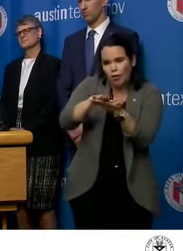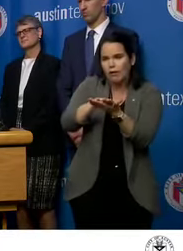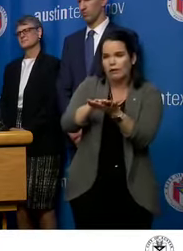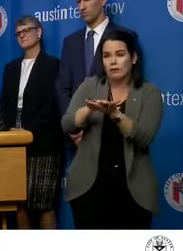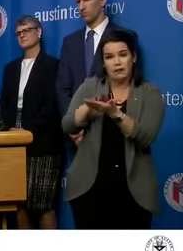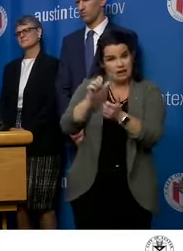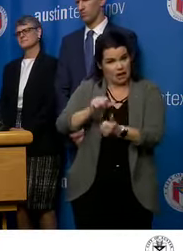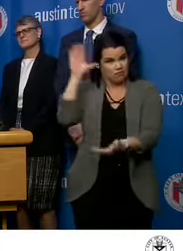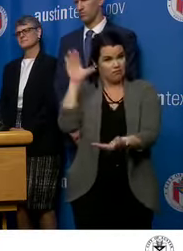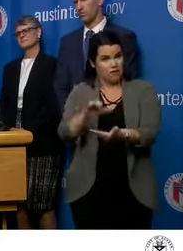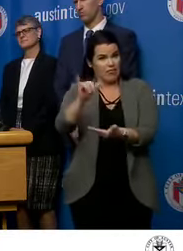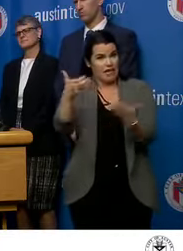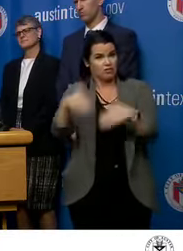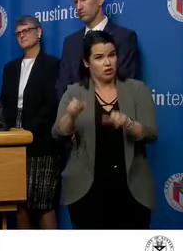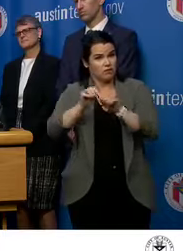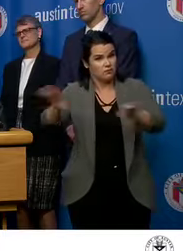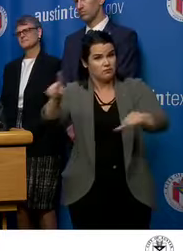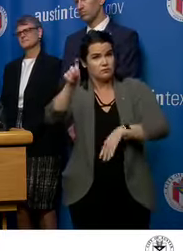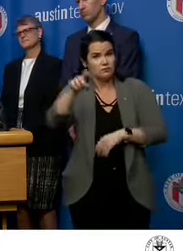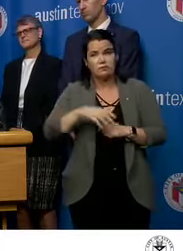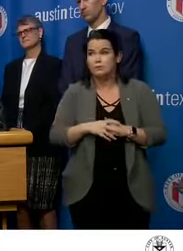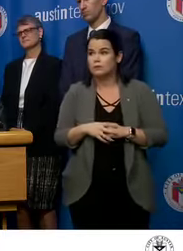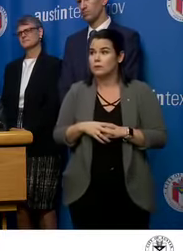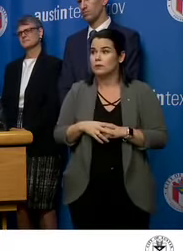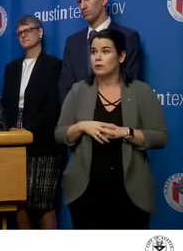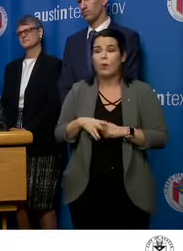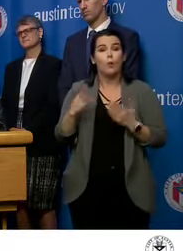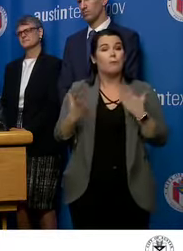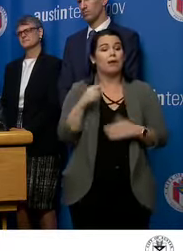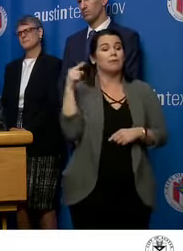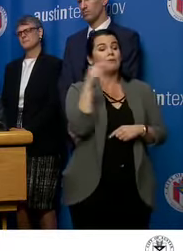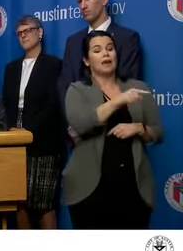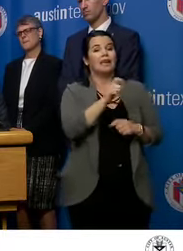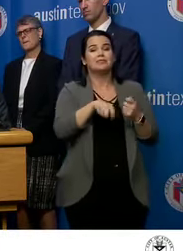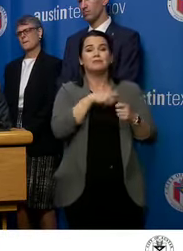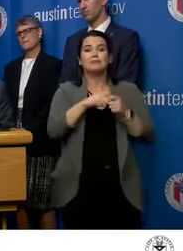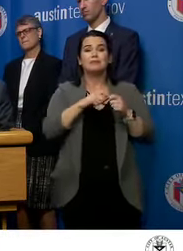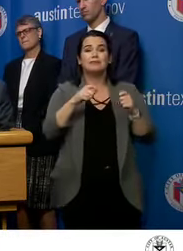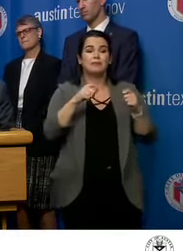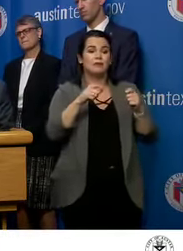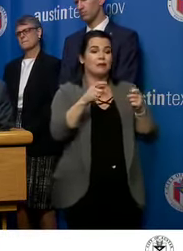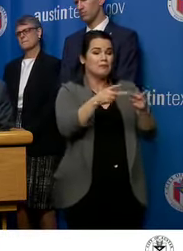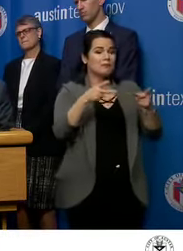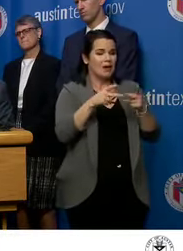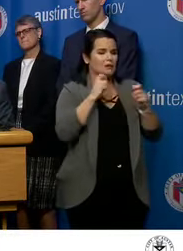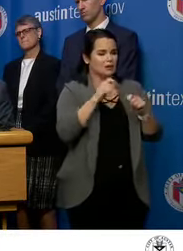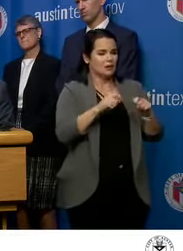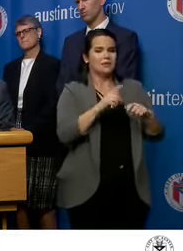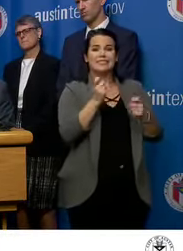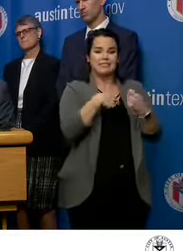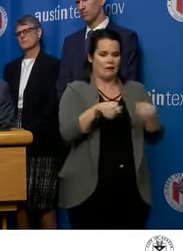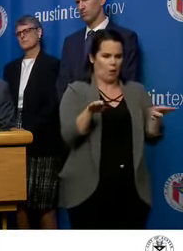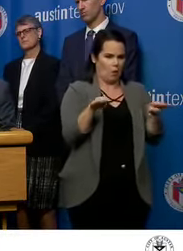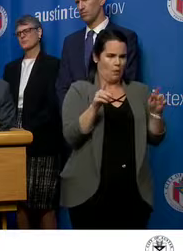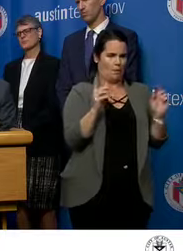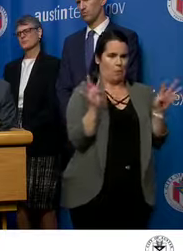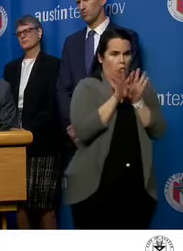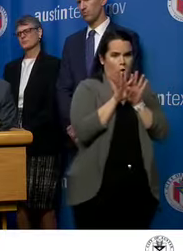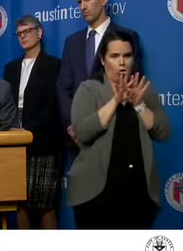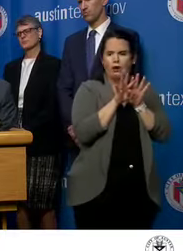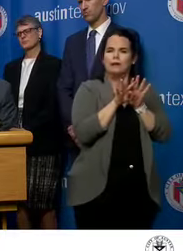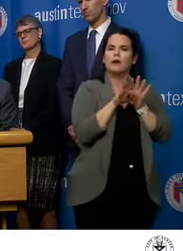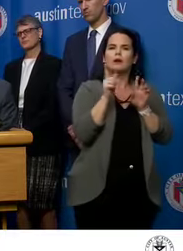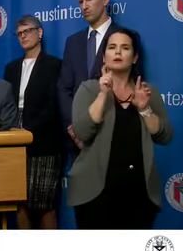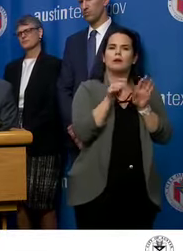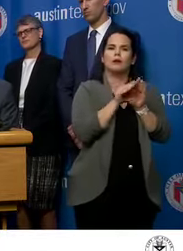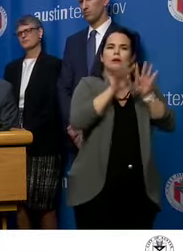possibly increasing the distance between people at venues? This is what I was talking about earlier about, you know, some venues are going